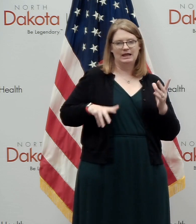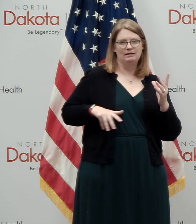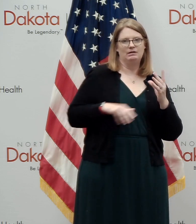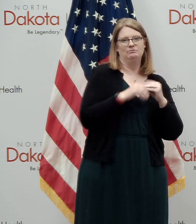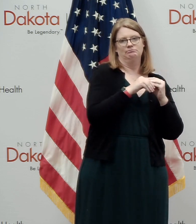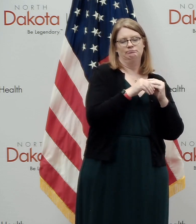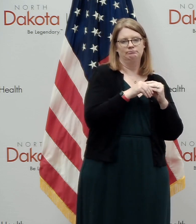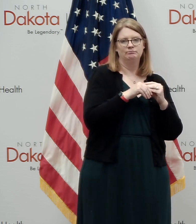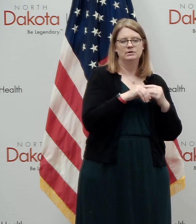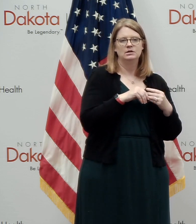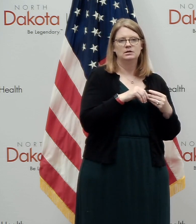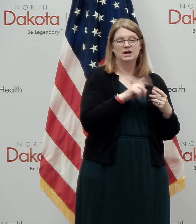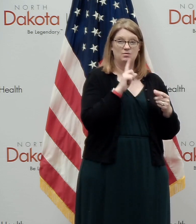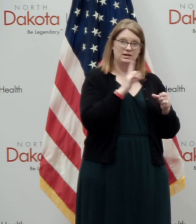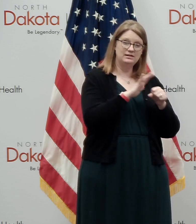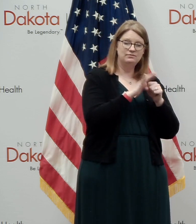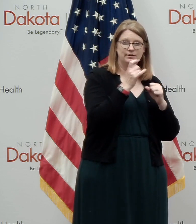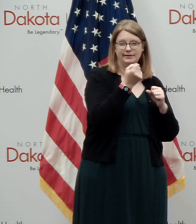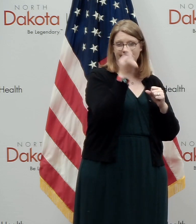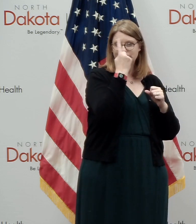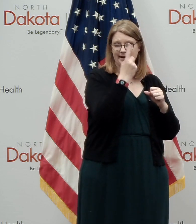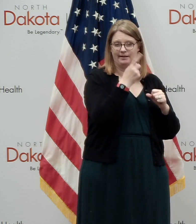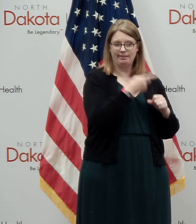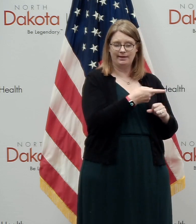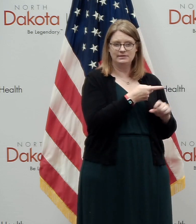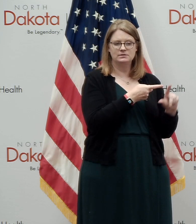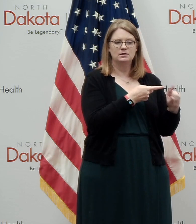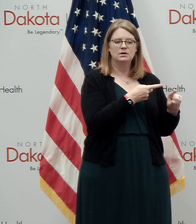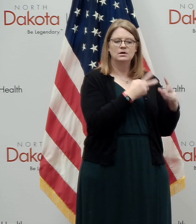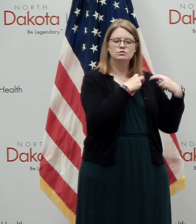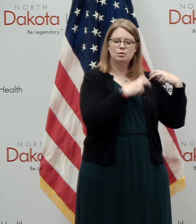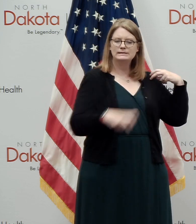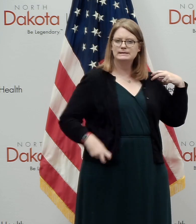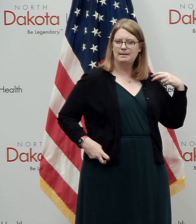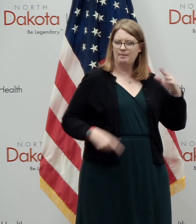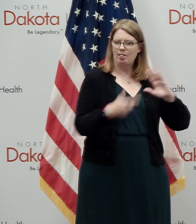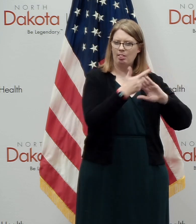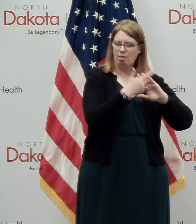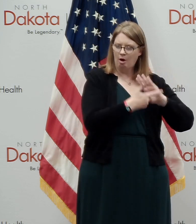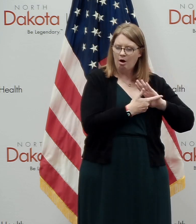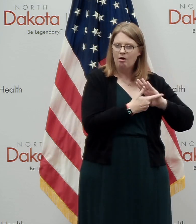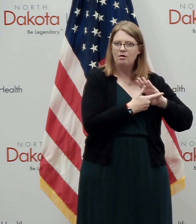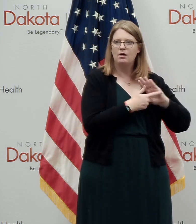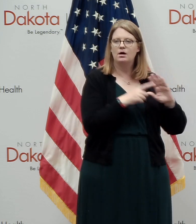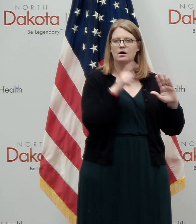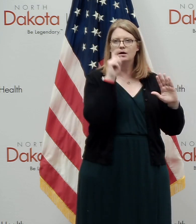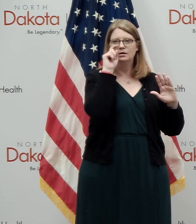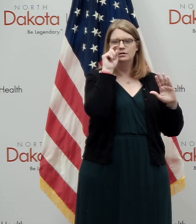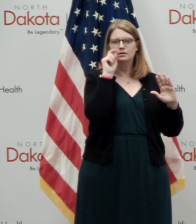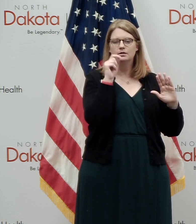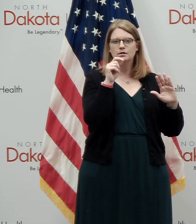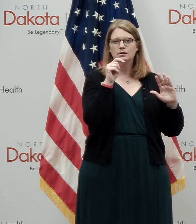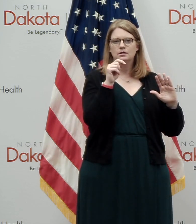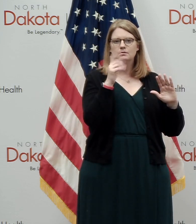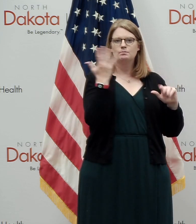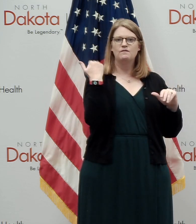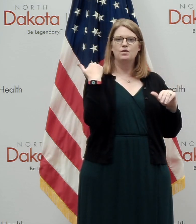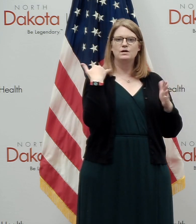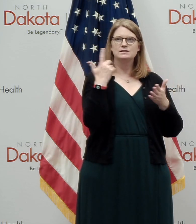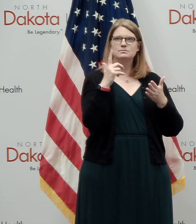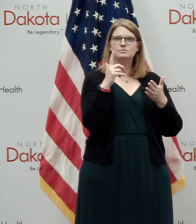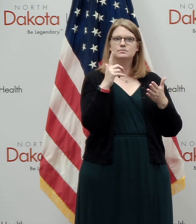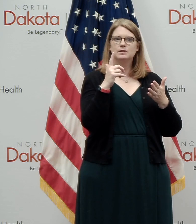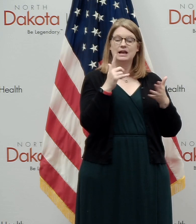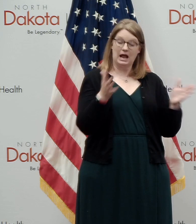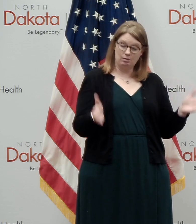And, and again, uh, the, and when you have a seatbelt law that, as it's been written in the past, and, and